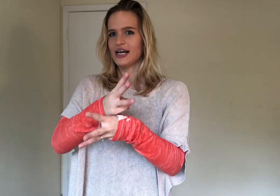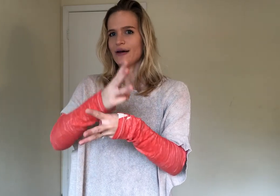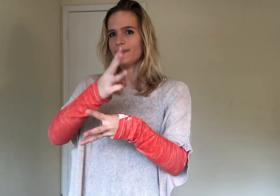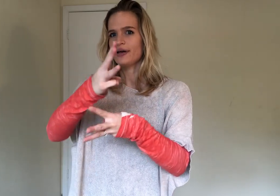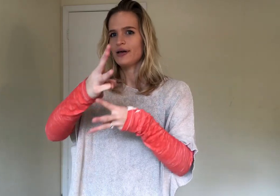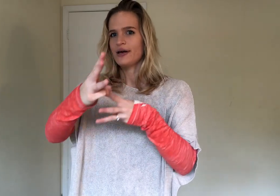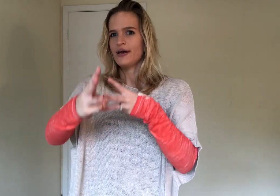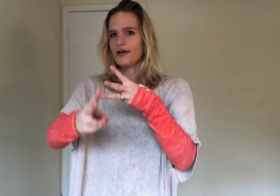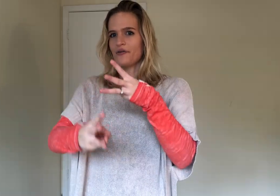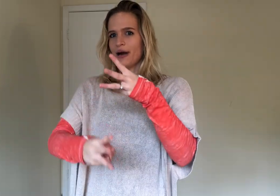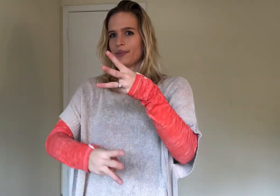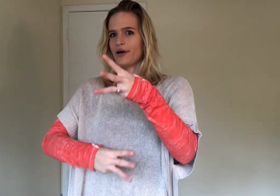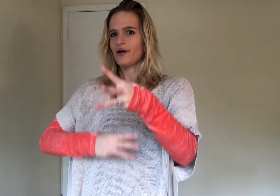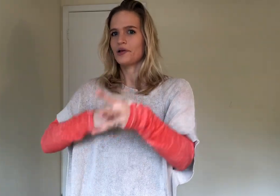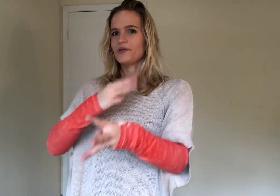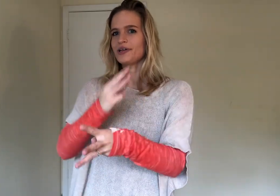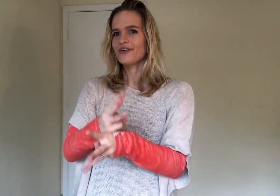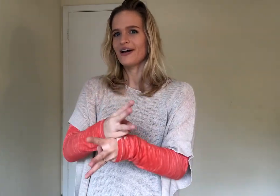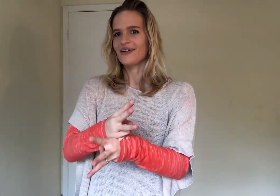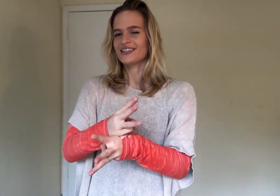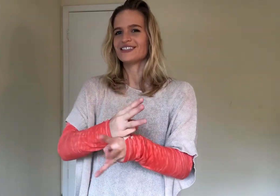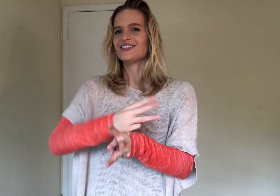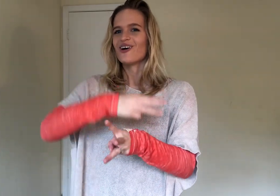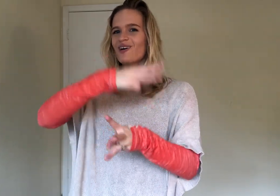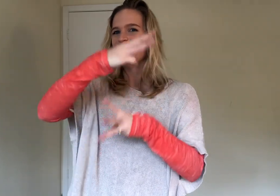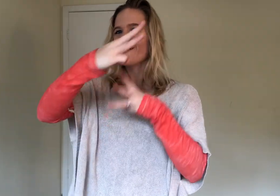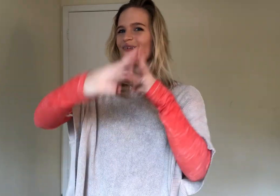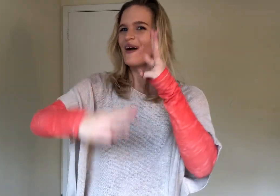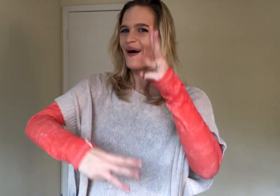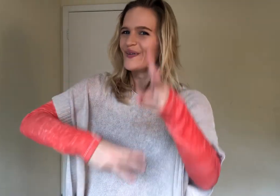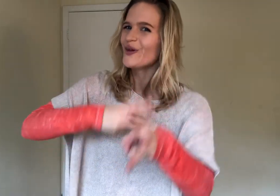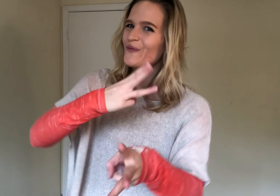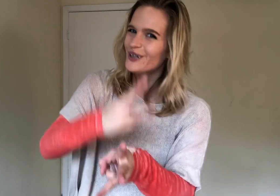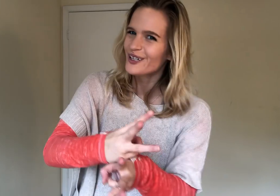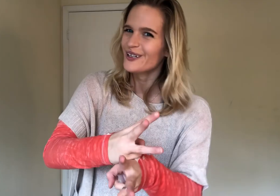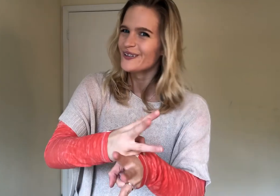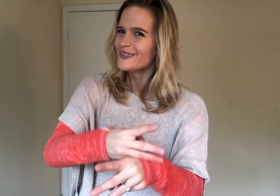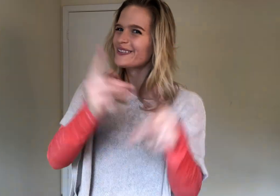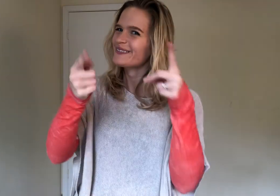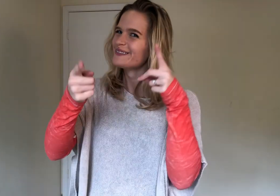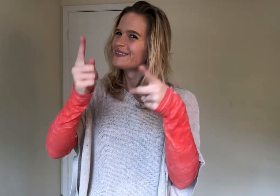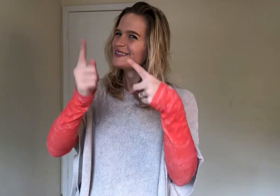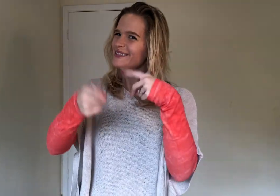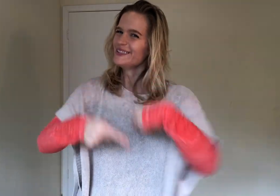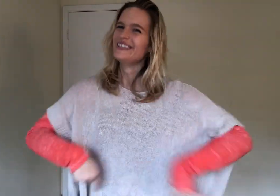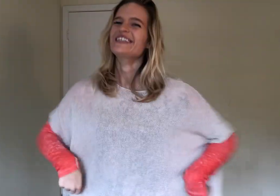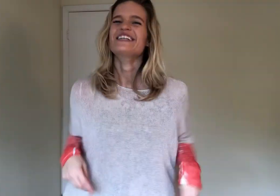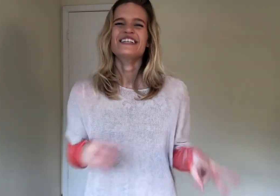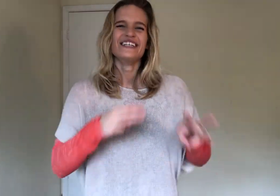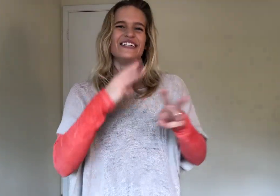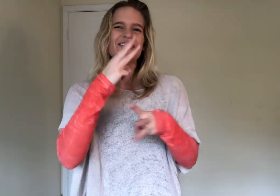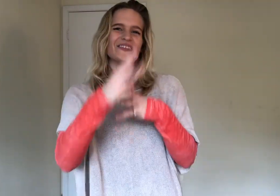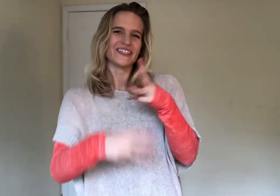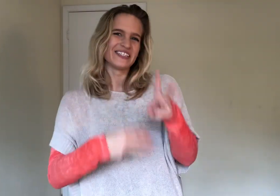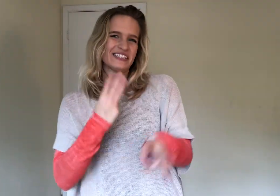top and wrap it all the way around because you're going around the world. Ooh. In a world